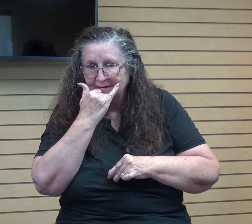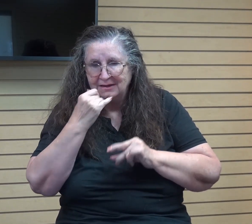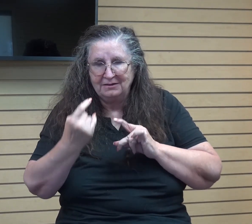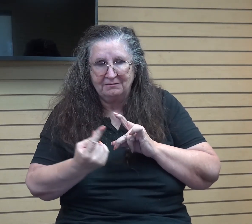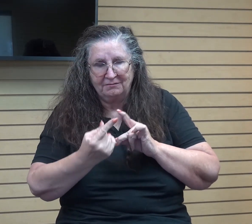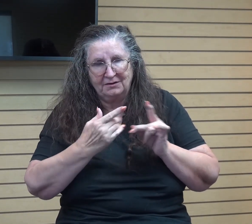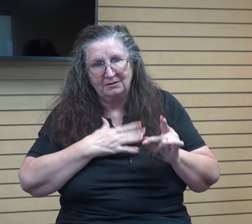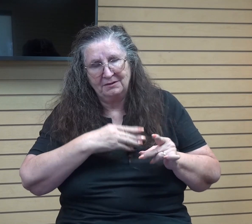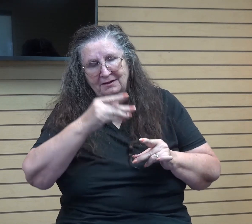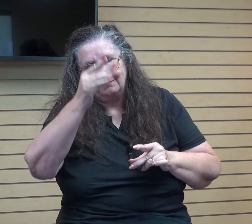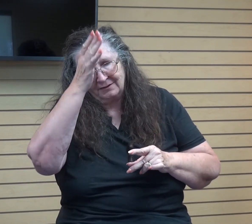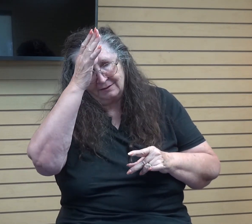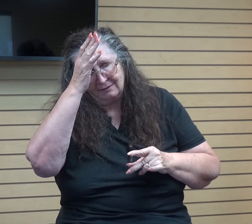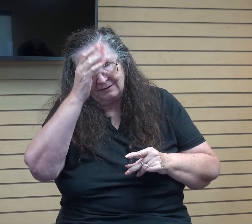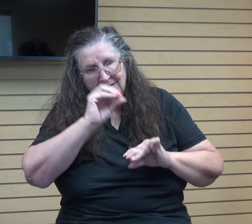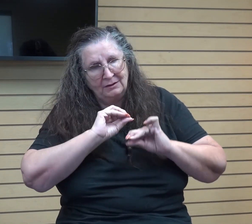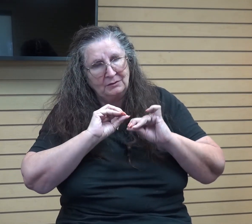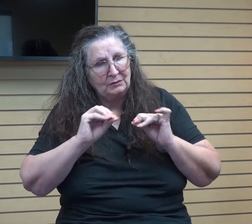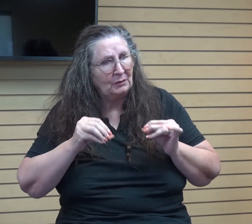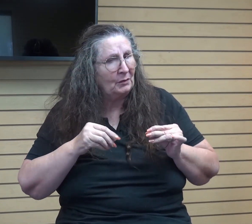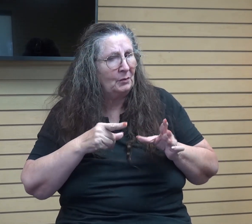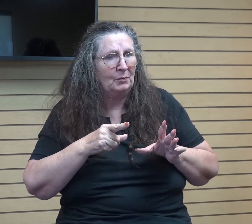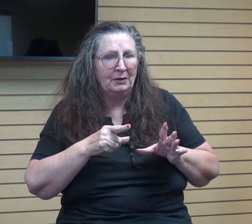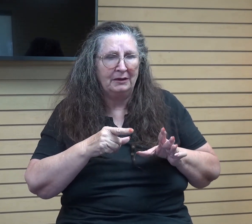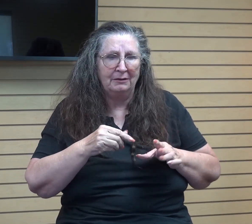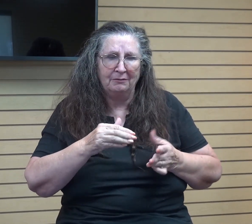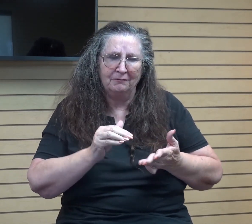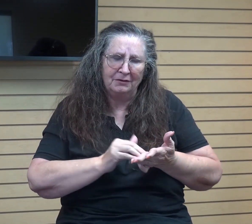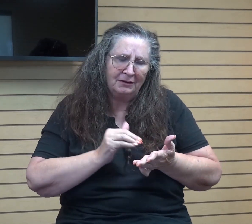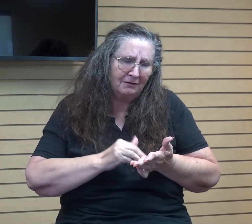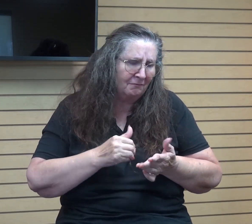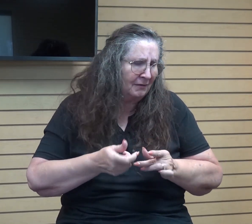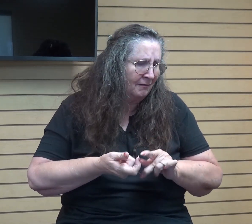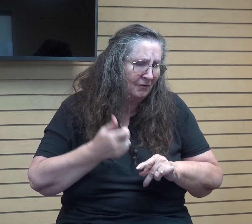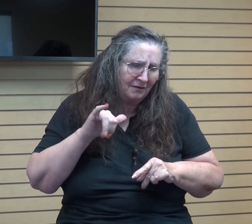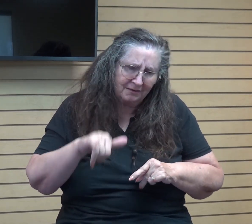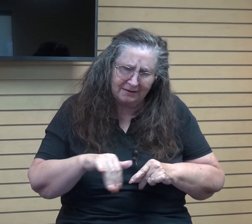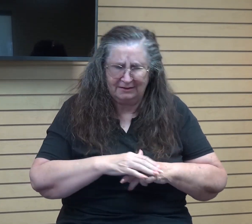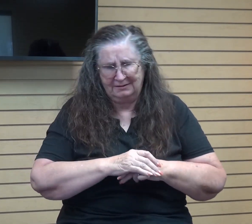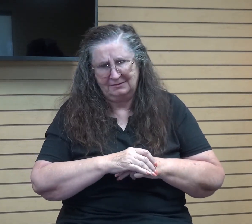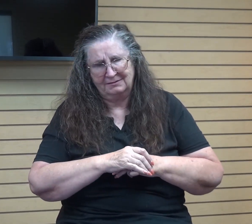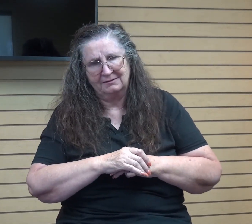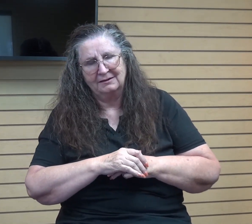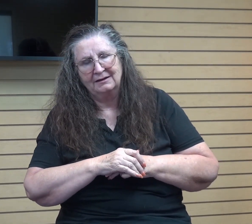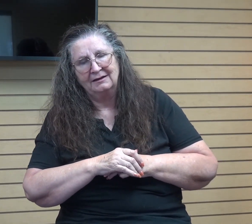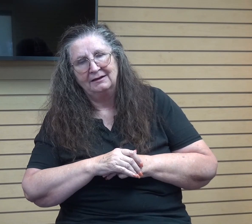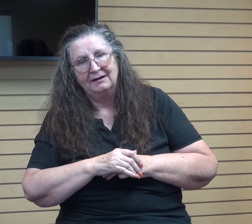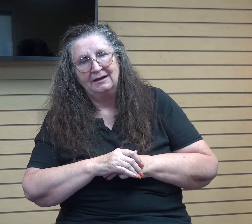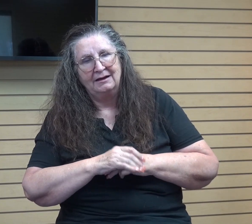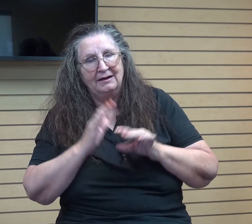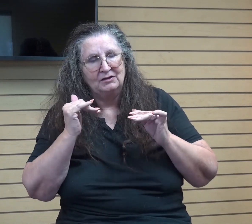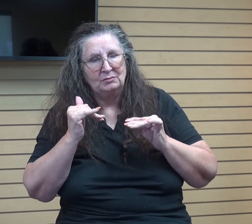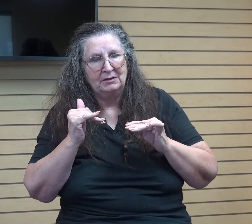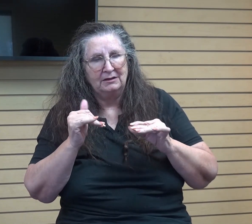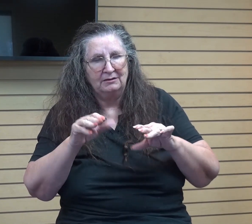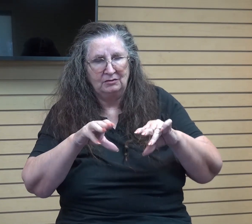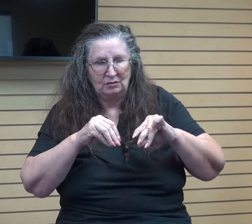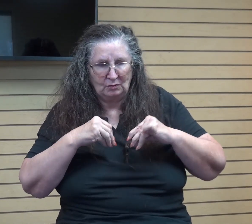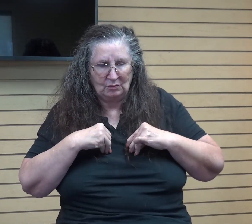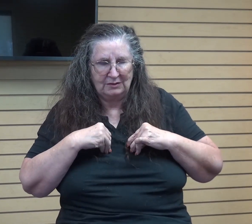And I thought, there's no way he's going to forgive me for this. But, and I expecting to receive, boy,